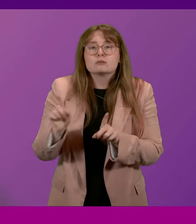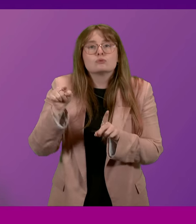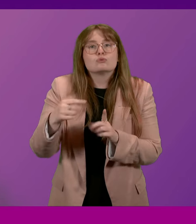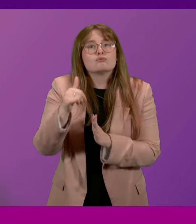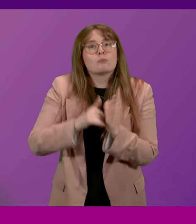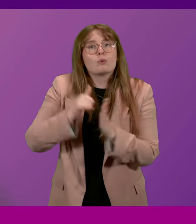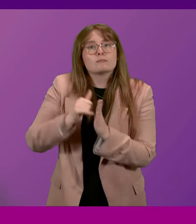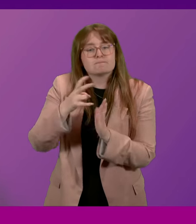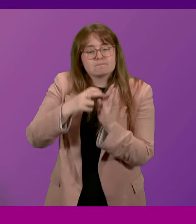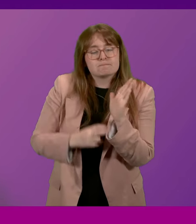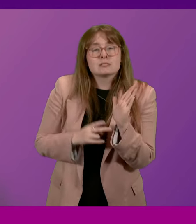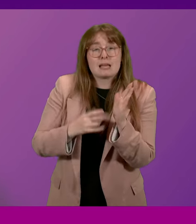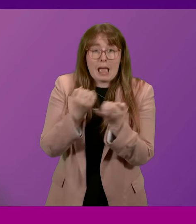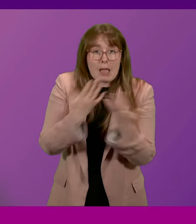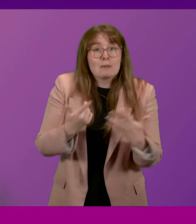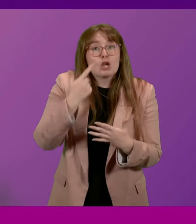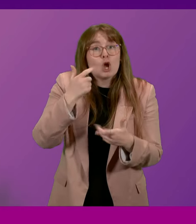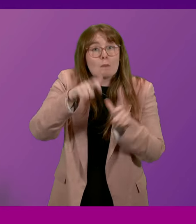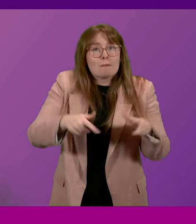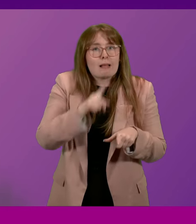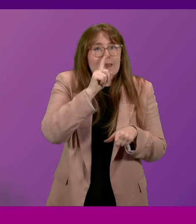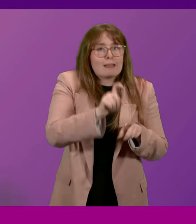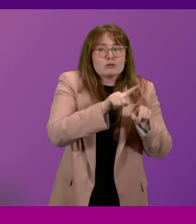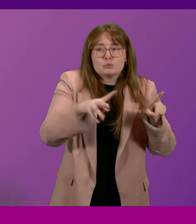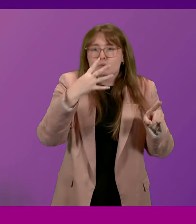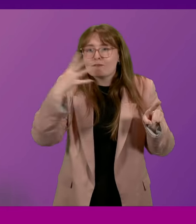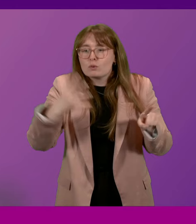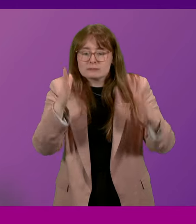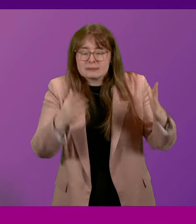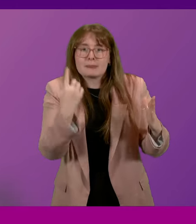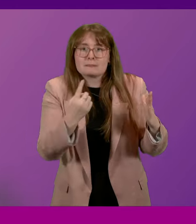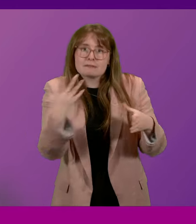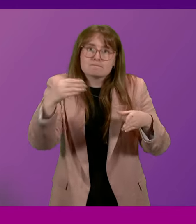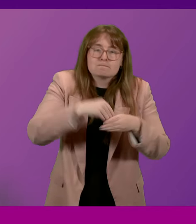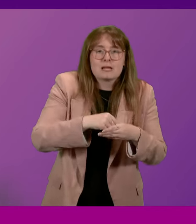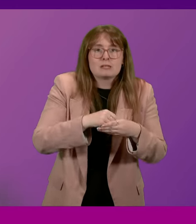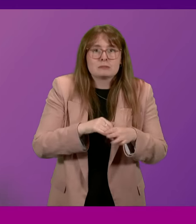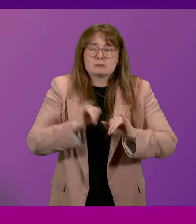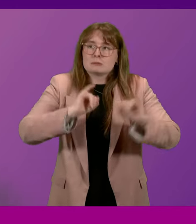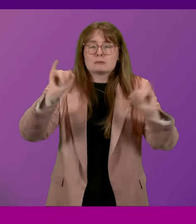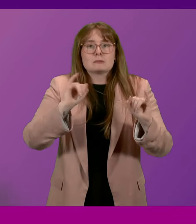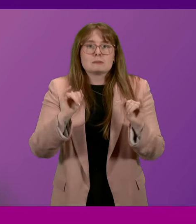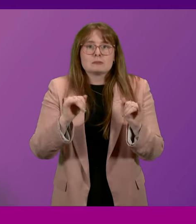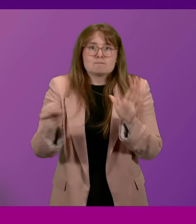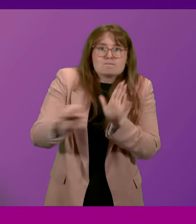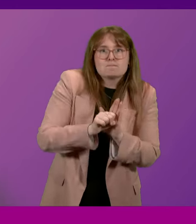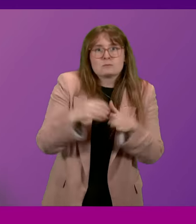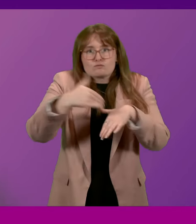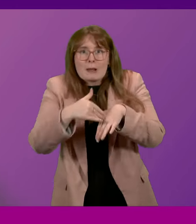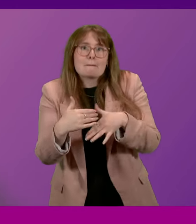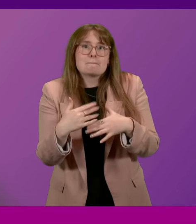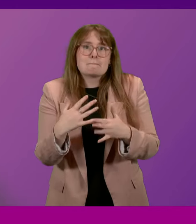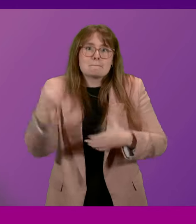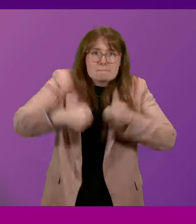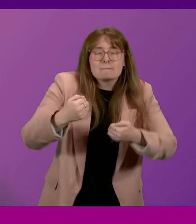regarding the number of young people aged 11 to 14 who are involved in violent crime? First Minister. The